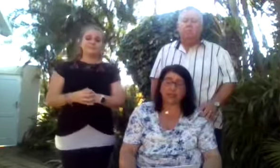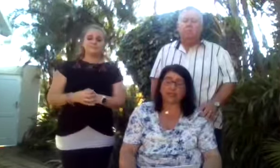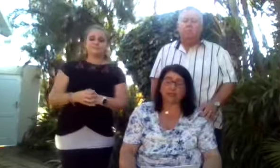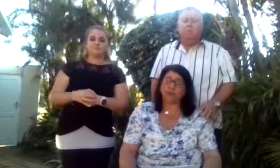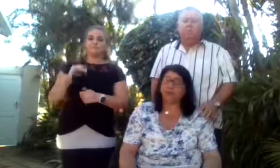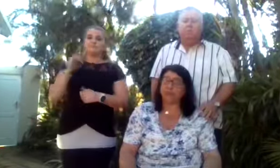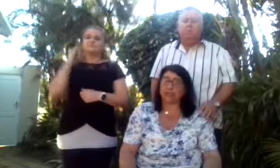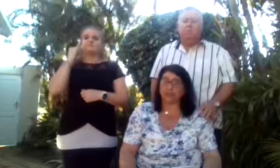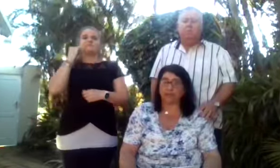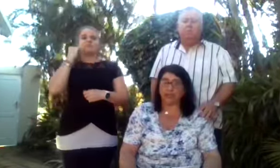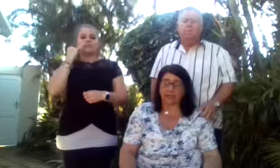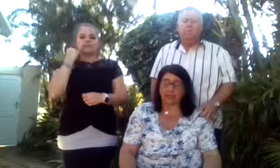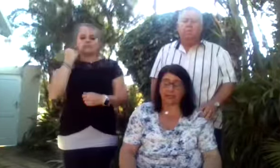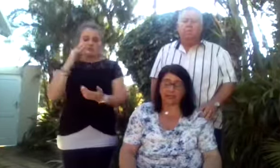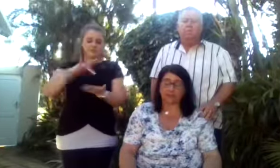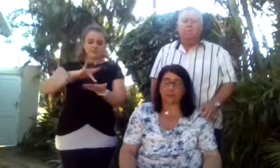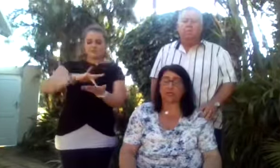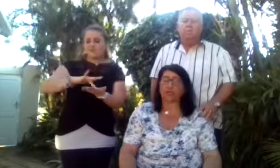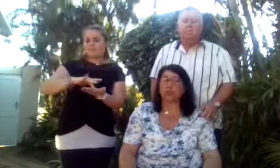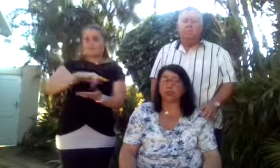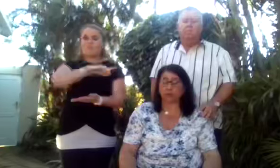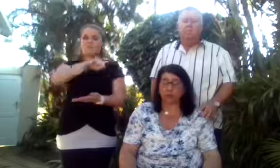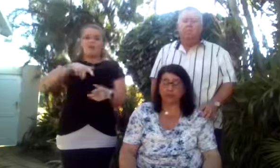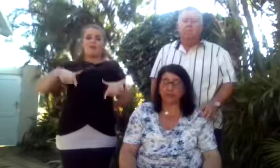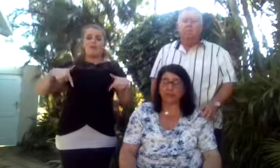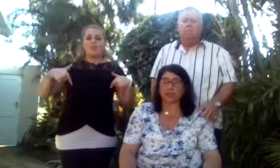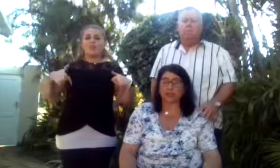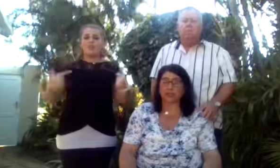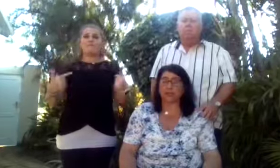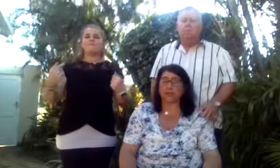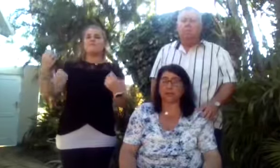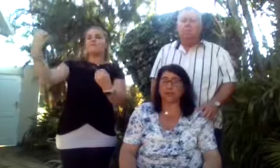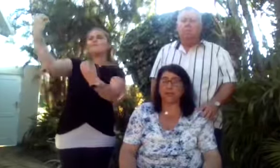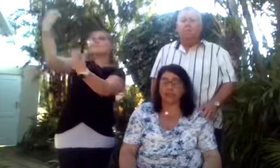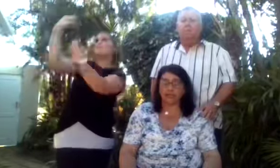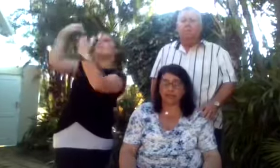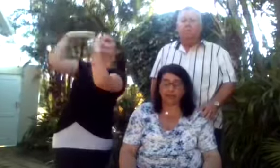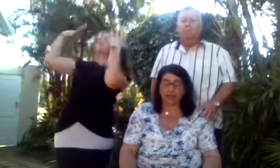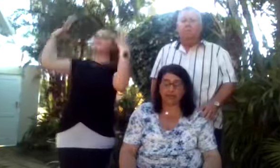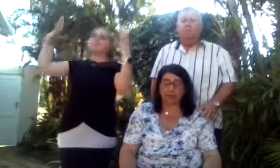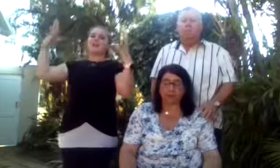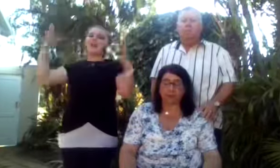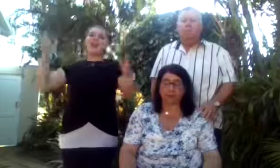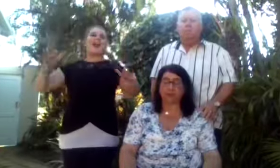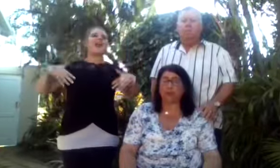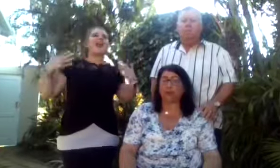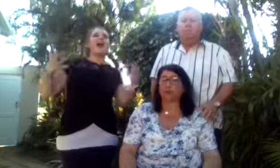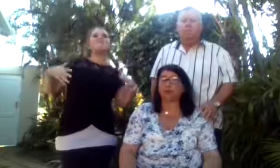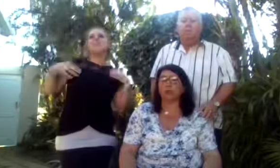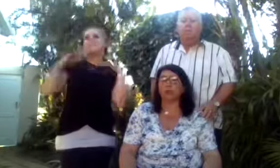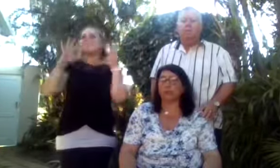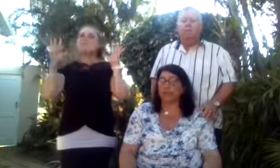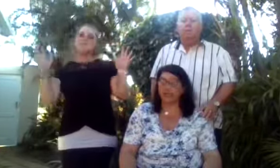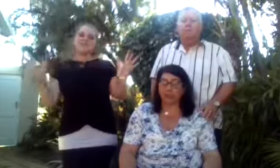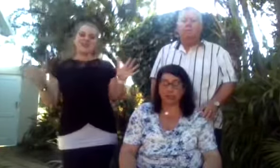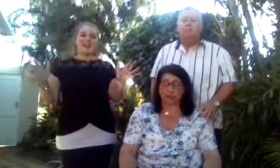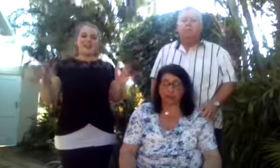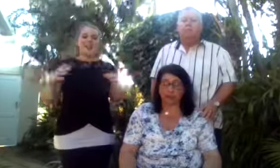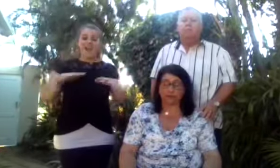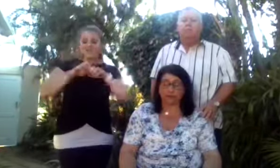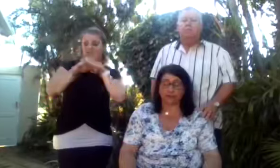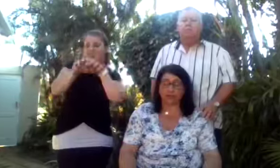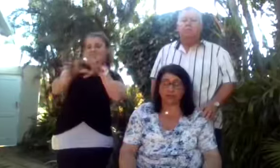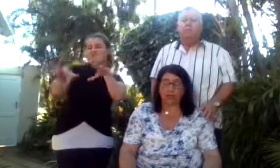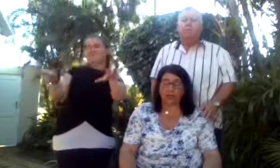Jess was the centre of our lives. She was a ray of sunshine, lively and bubbly, with the most contagious